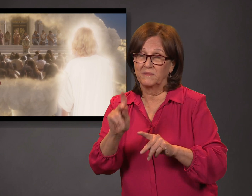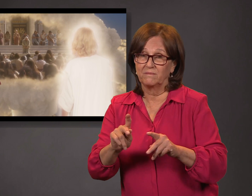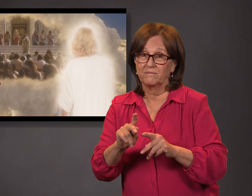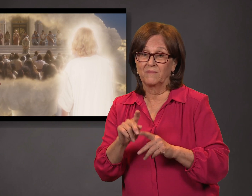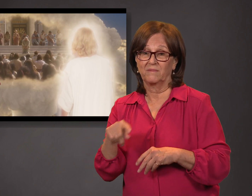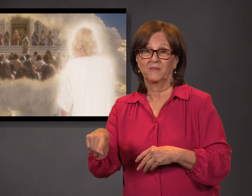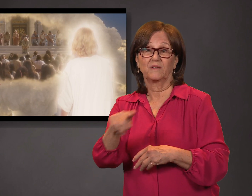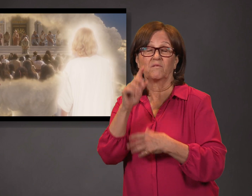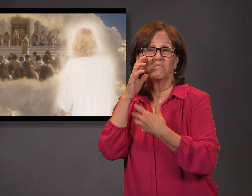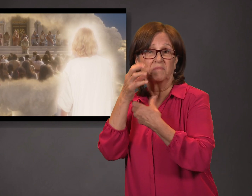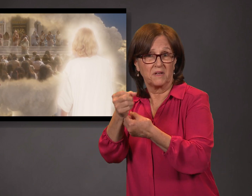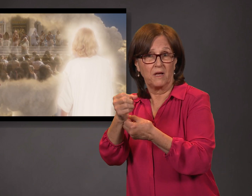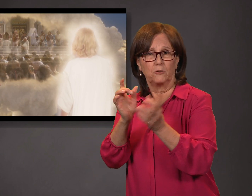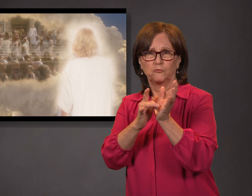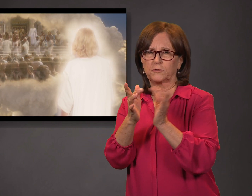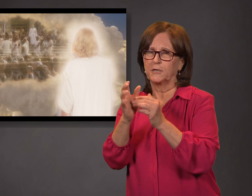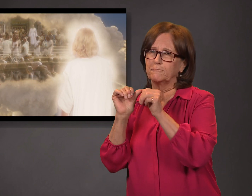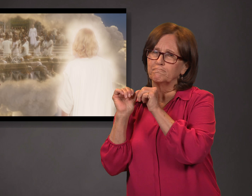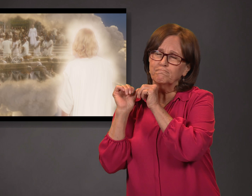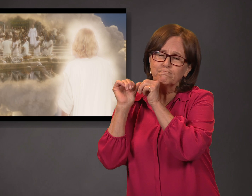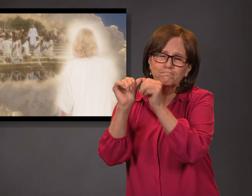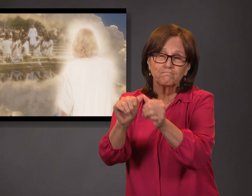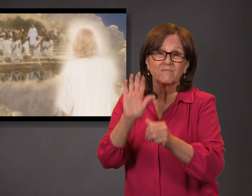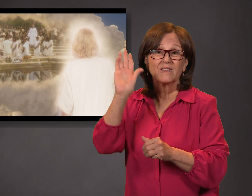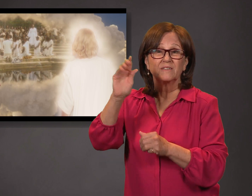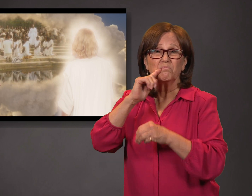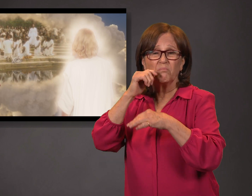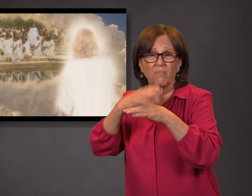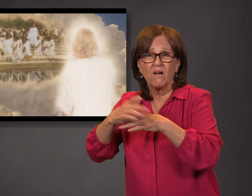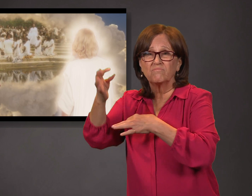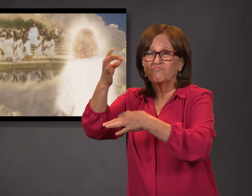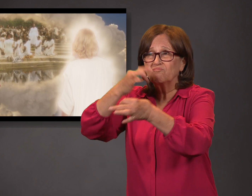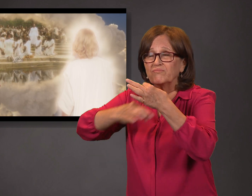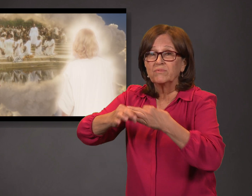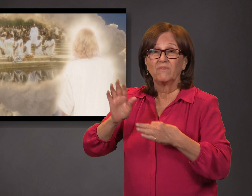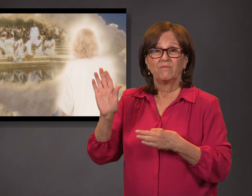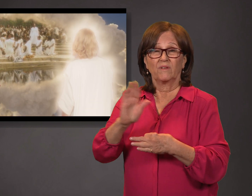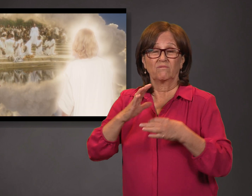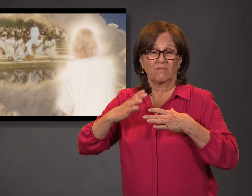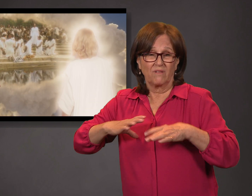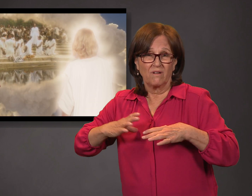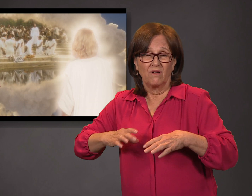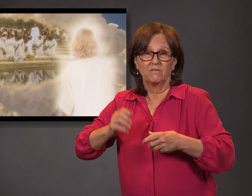Because of their faith in the Lamb of God, their garments are made white in his blood.